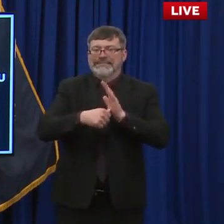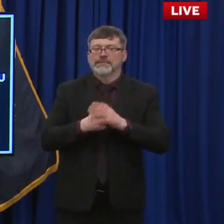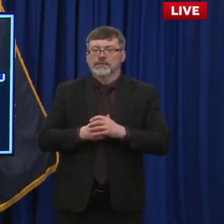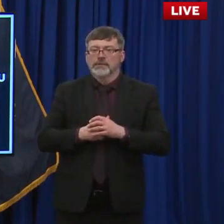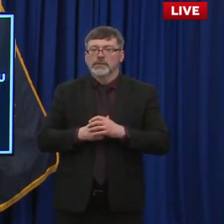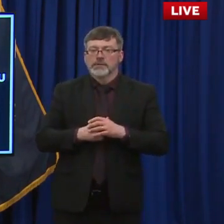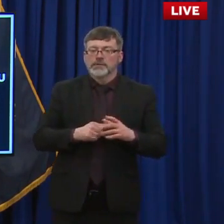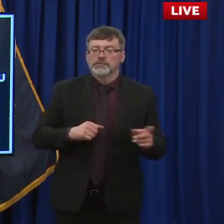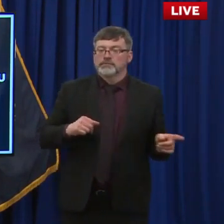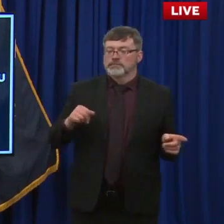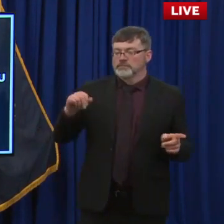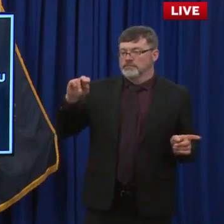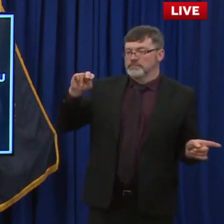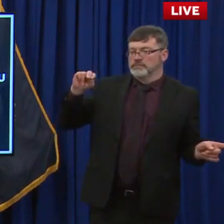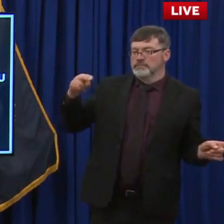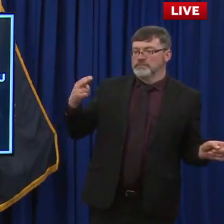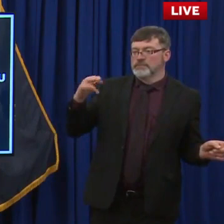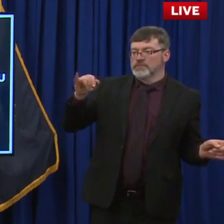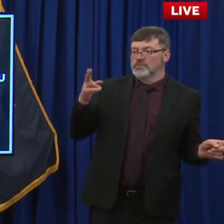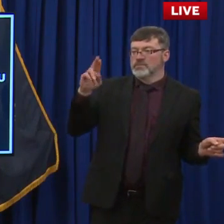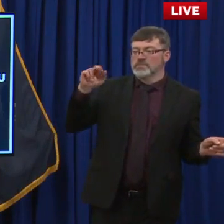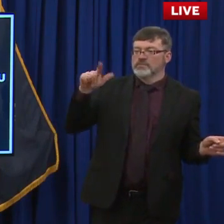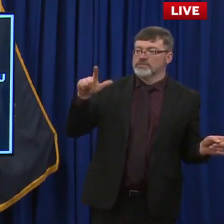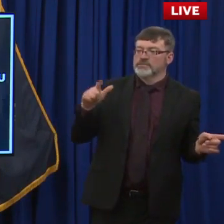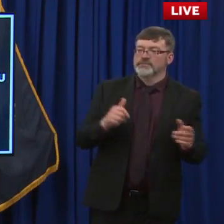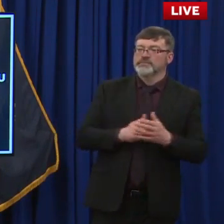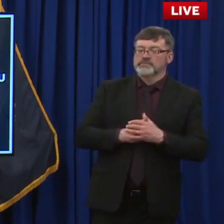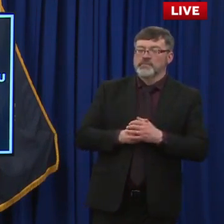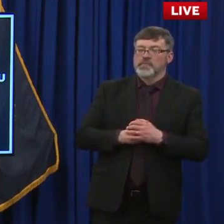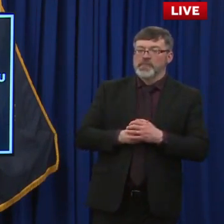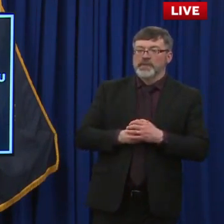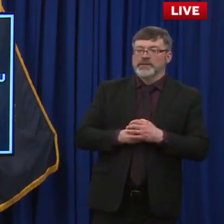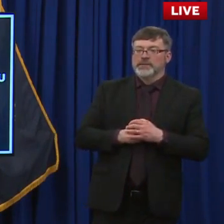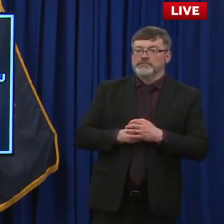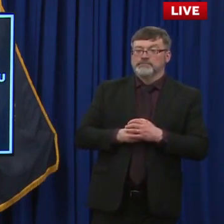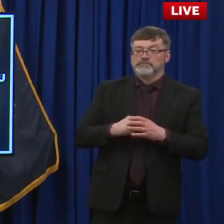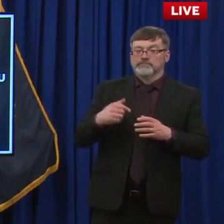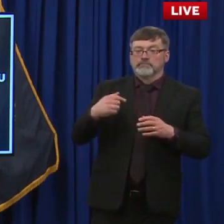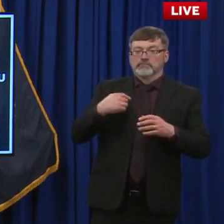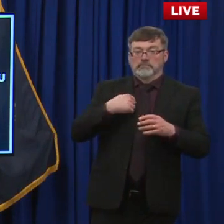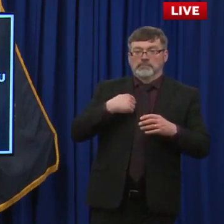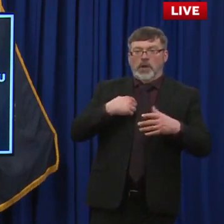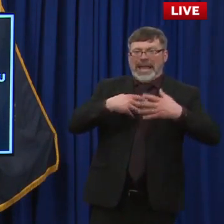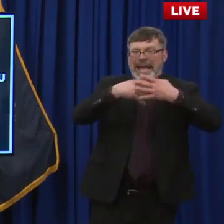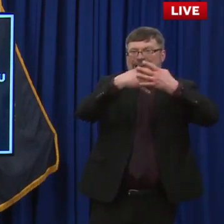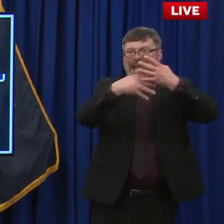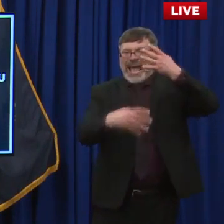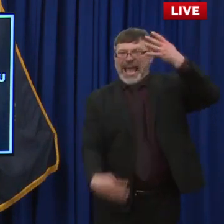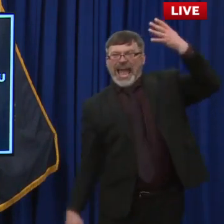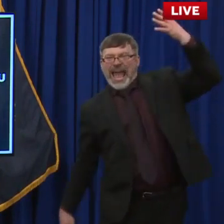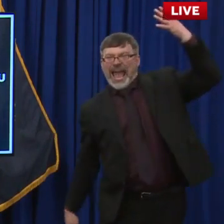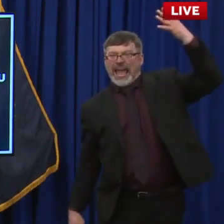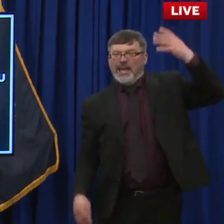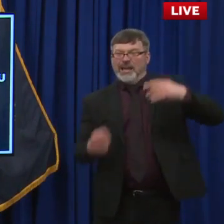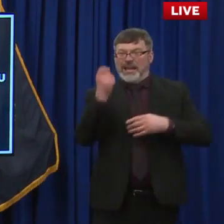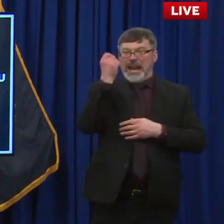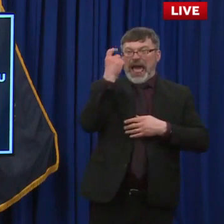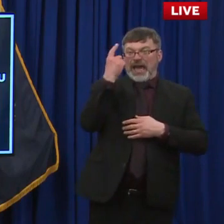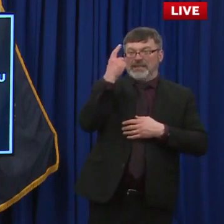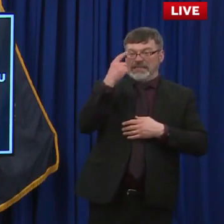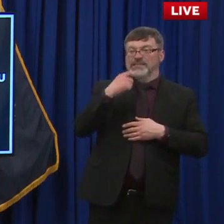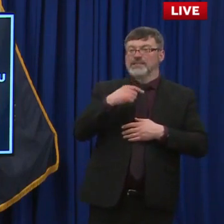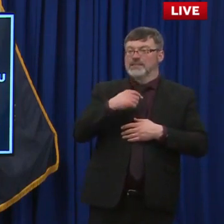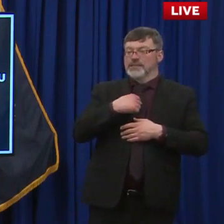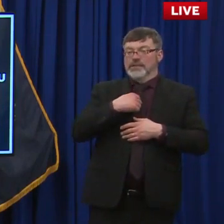Michael, please go ahead with your question. If I have 11 questions, I'd them answered alphabetically. I'm ready. Let's, let's do it.